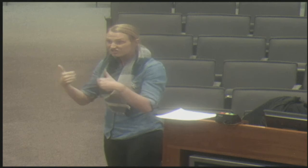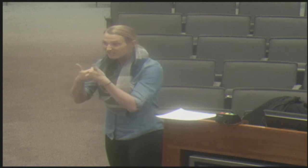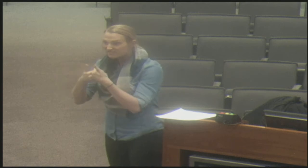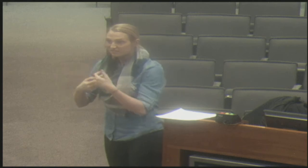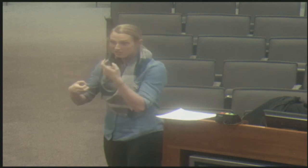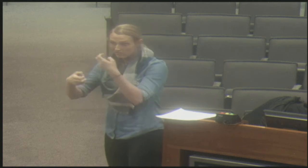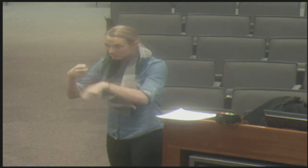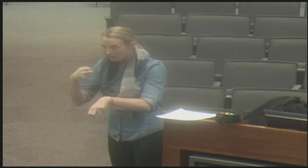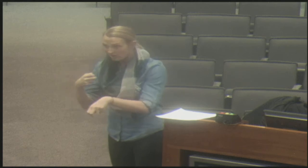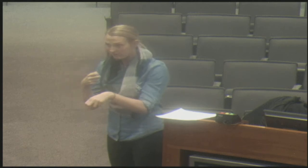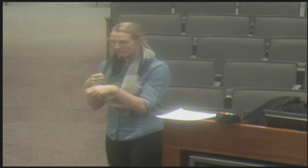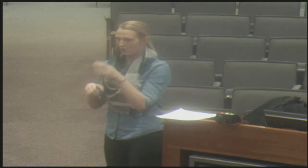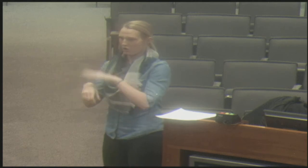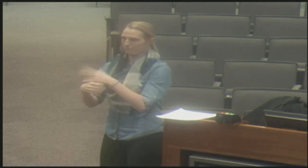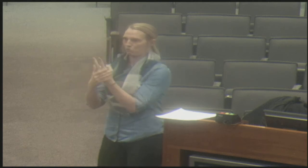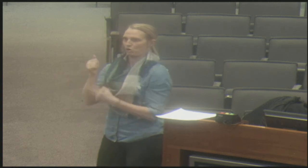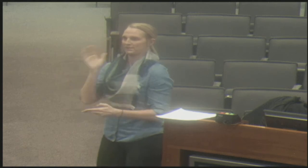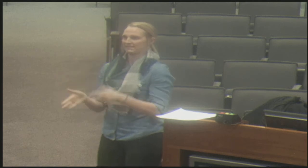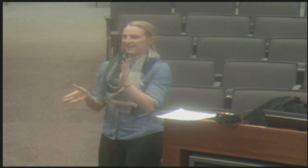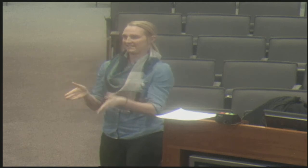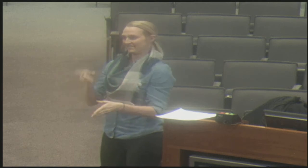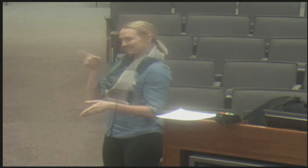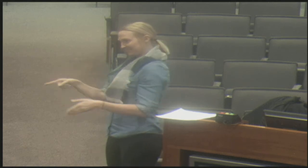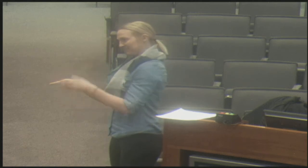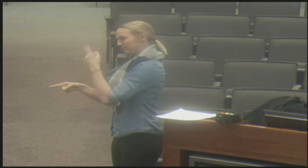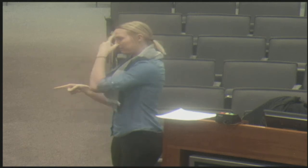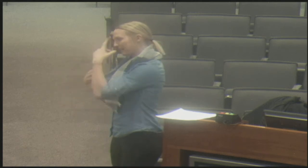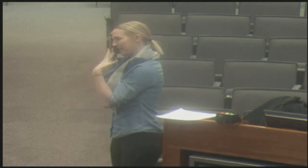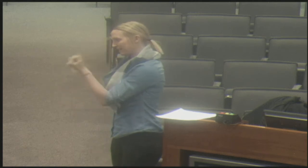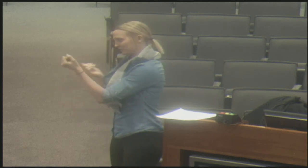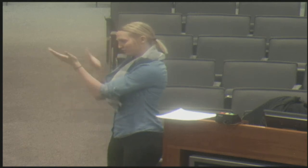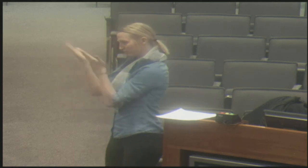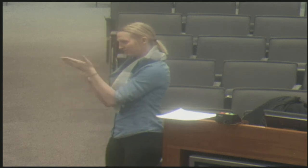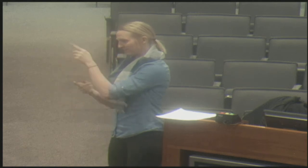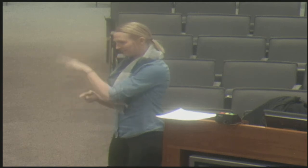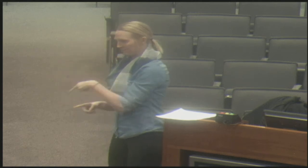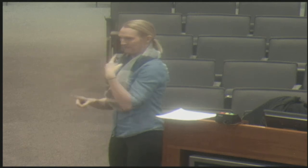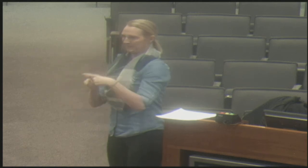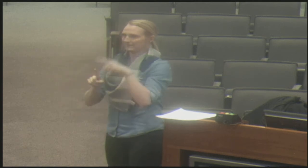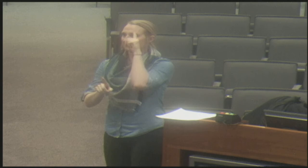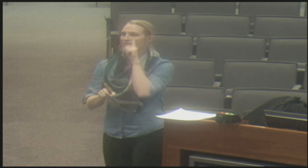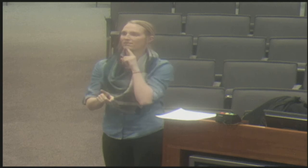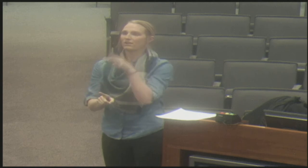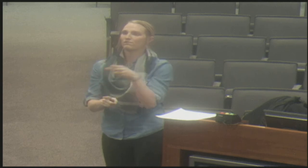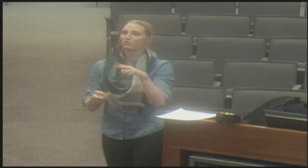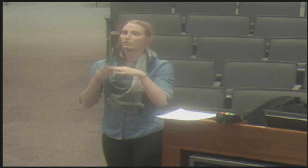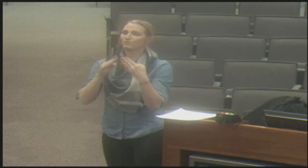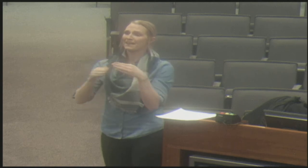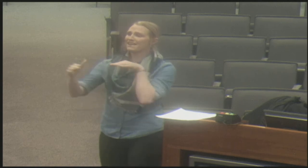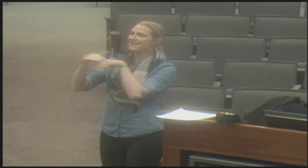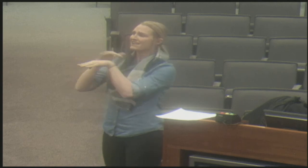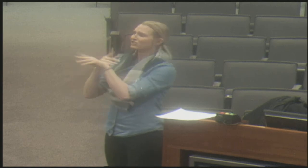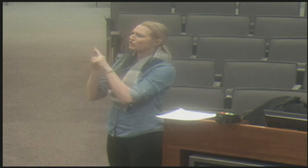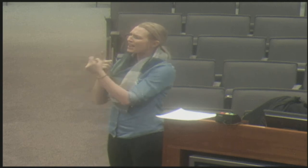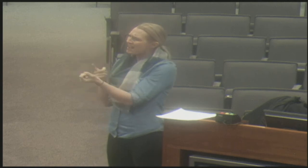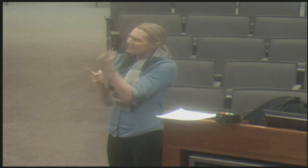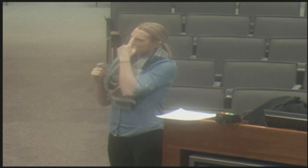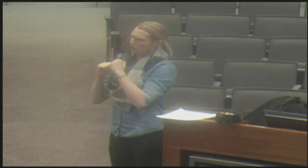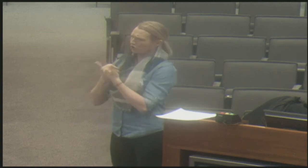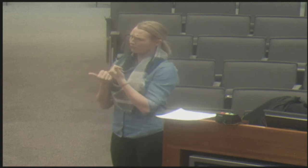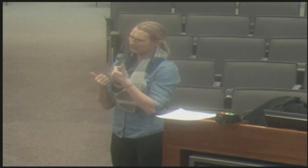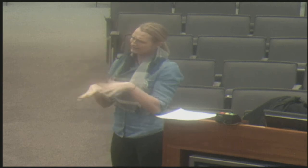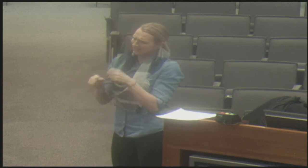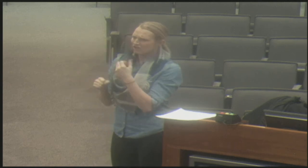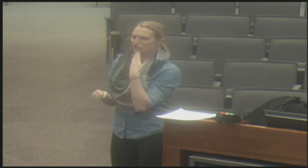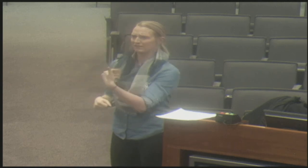behavior, excuse me, communication barriers and breaking those down. Both on the side for mental health services, plus just in